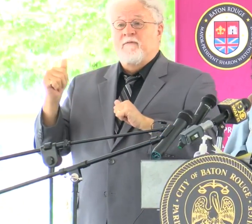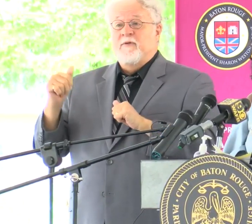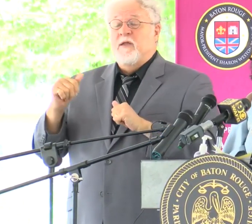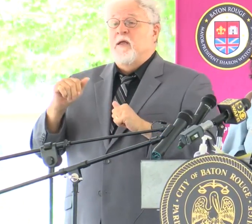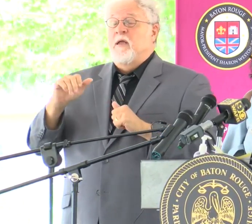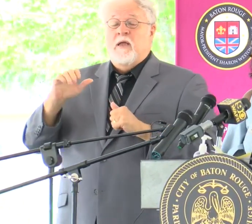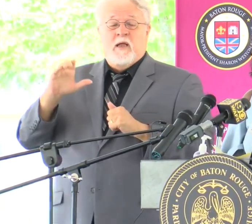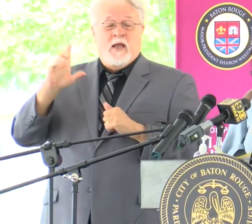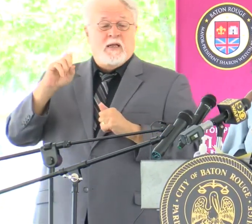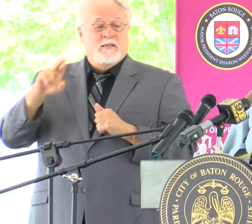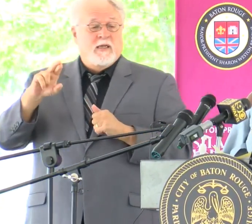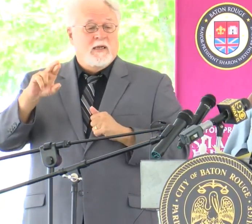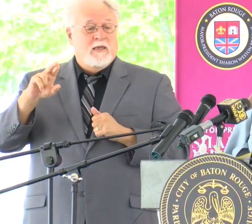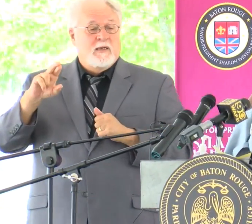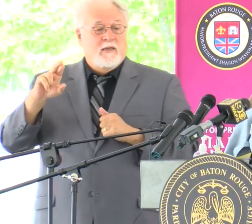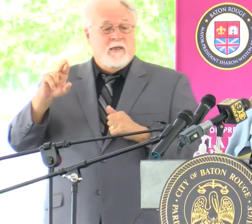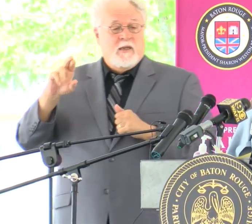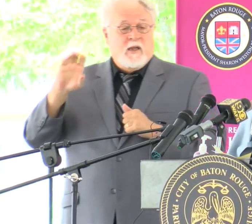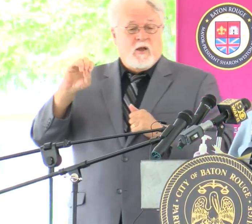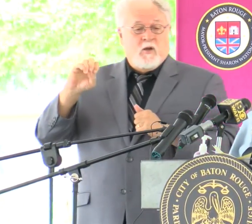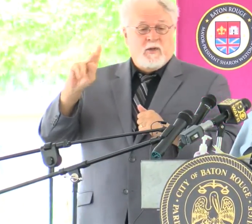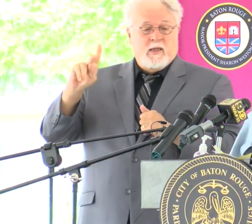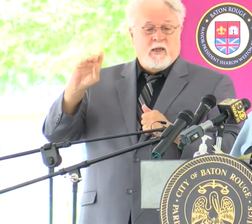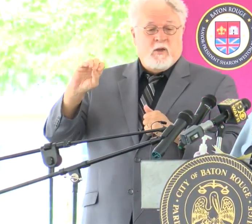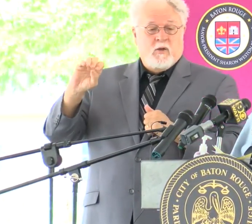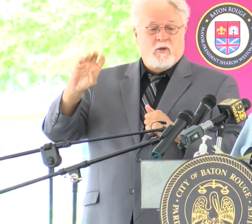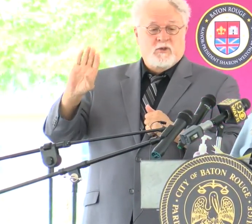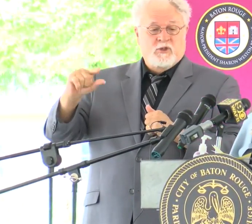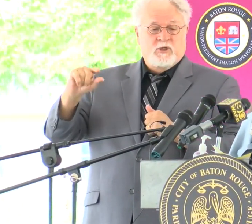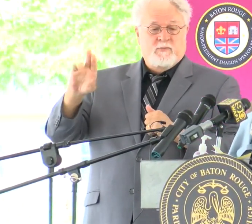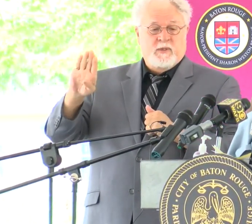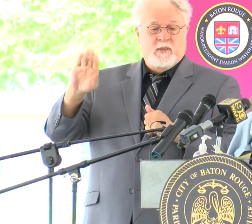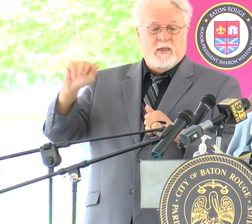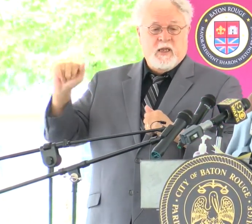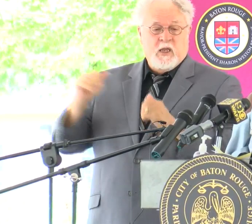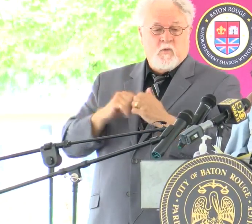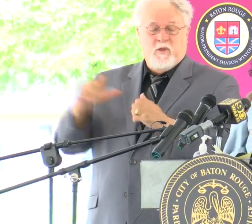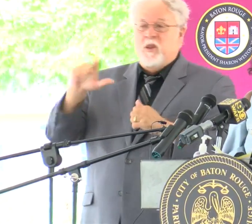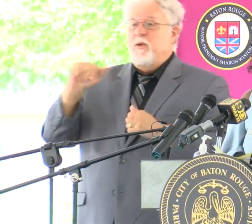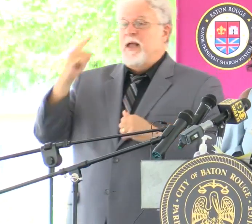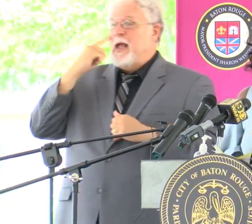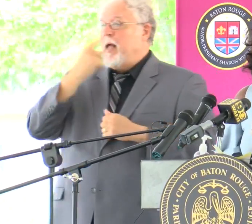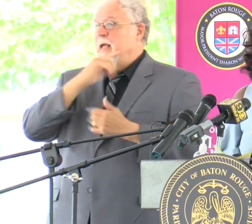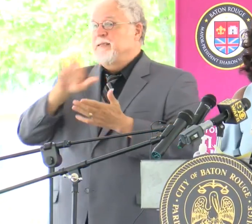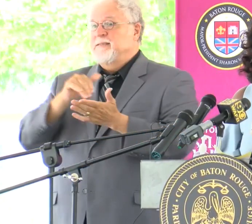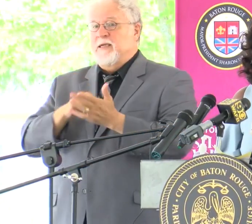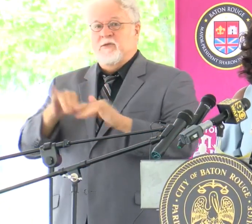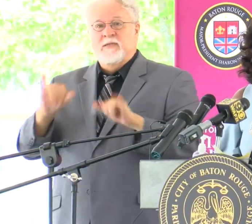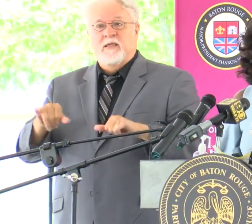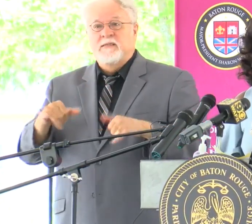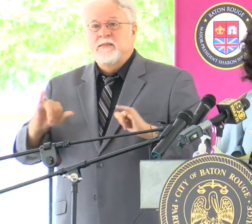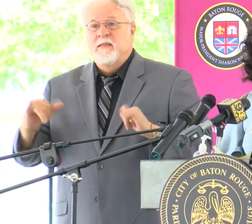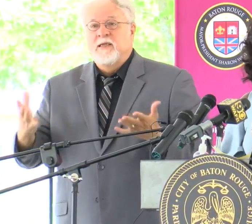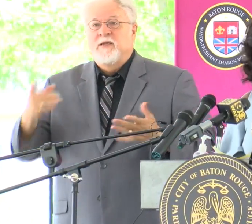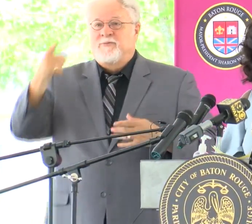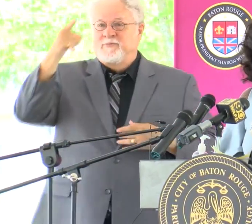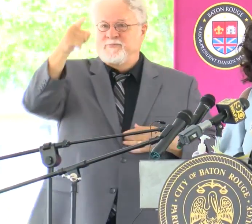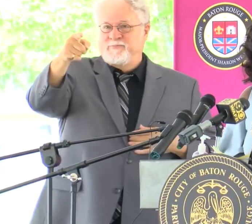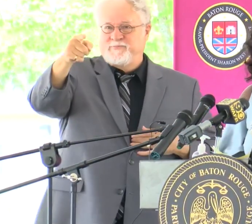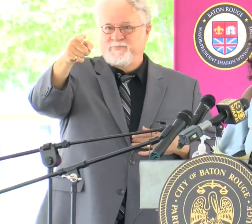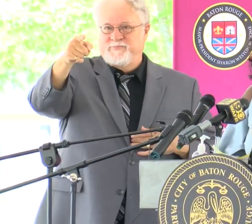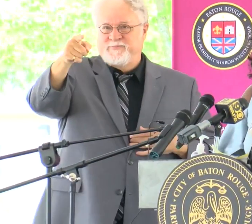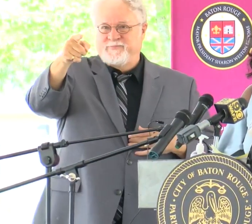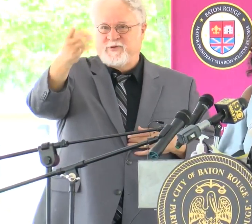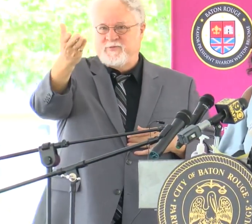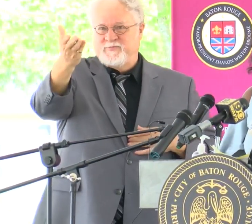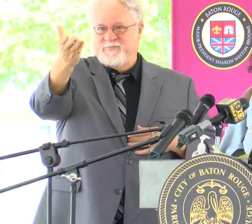Carola Okugba with Louisiana Eye Center has remained. Is she still here? If she'll stand, please.